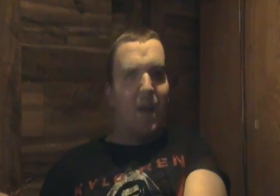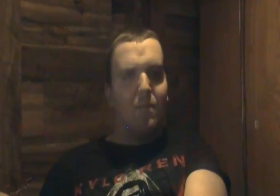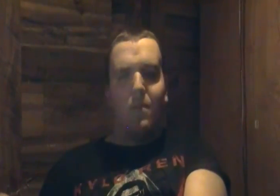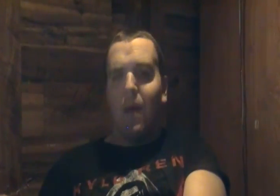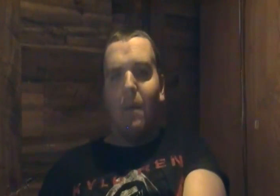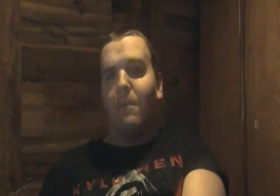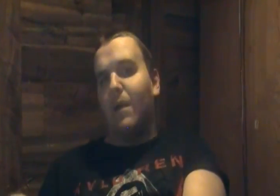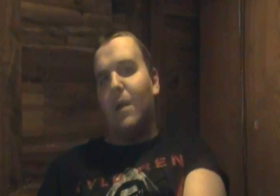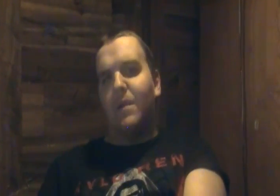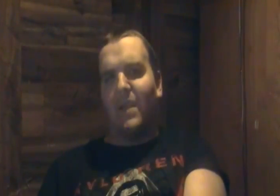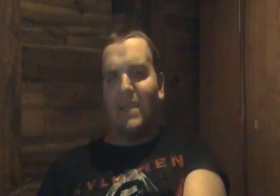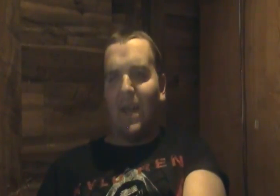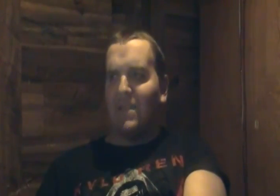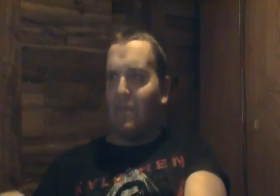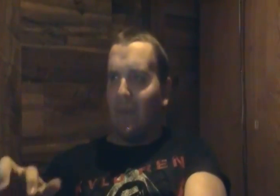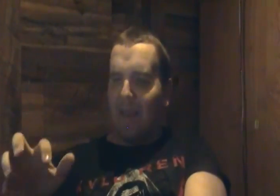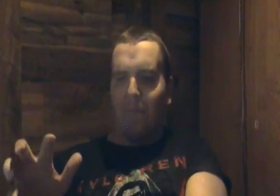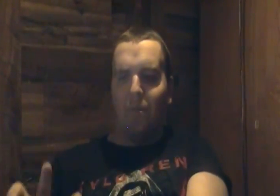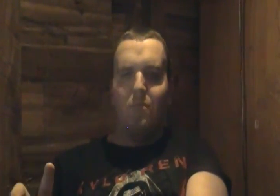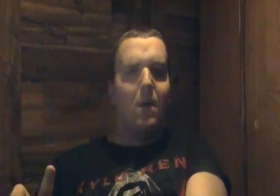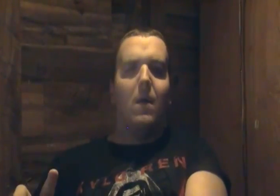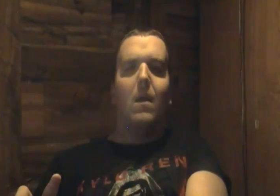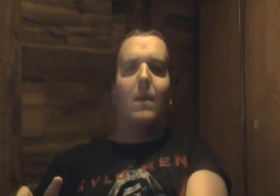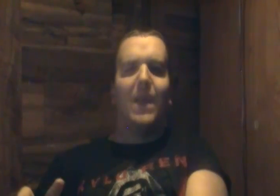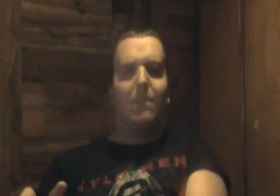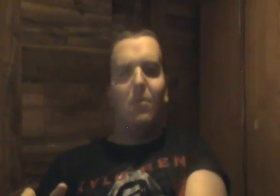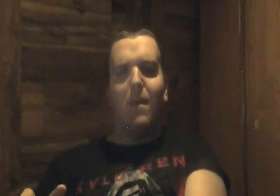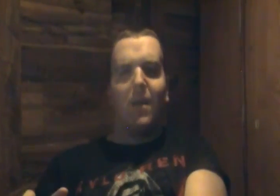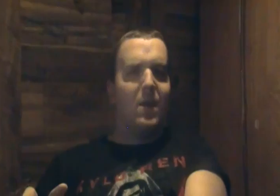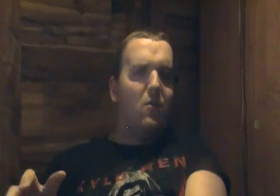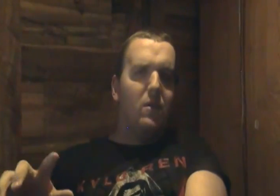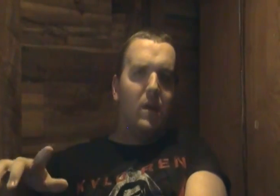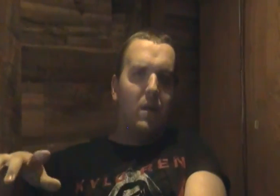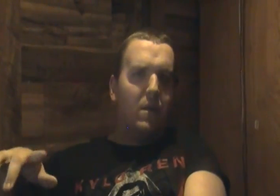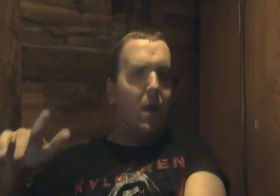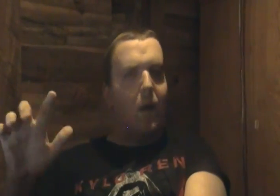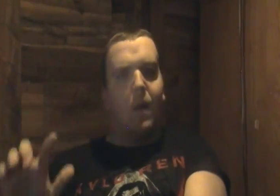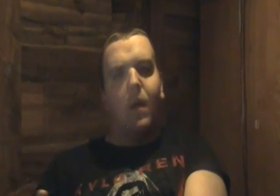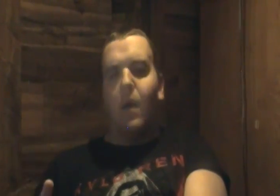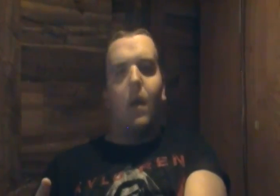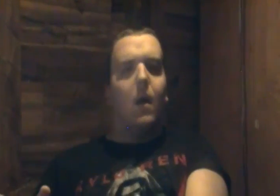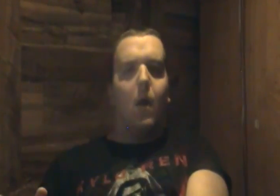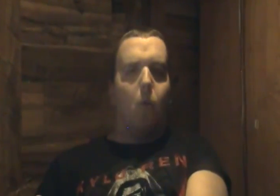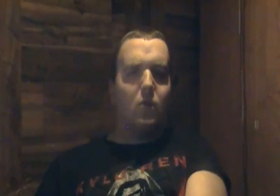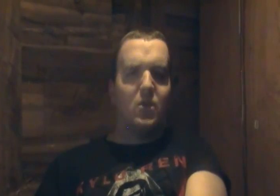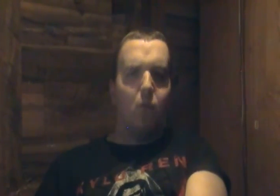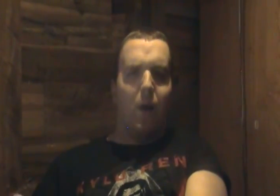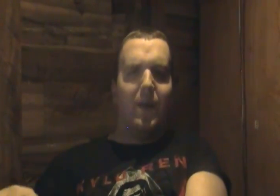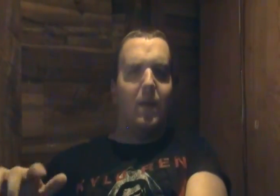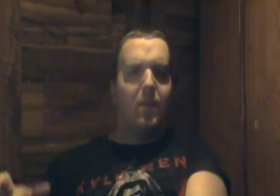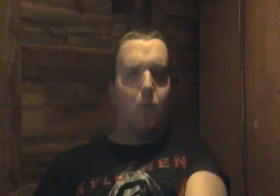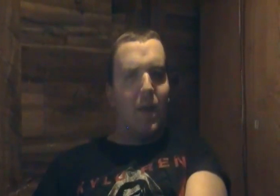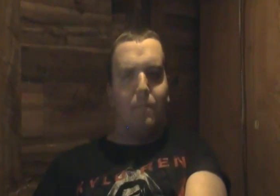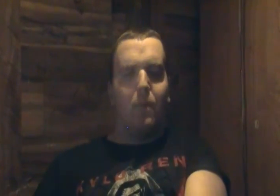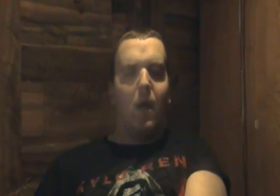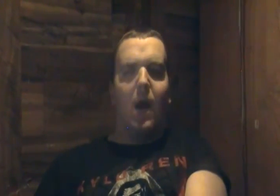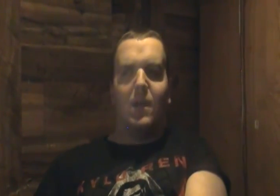entire um the entire temple like the blue like the blue barracuda the orange iguana the orange red uh